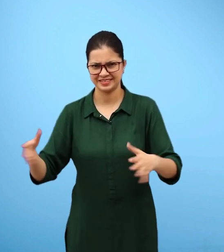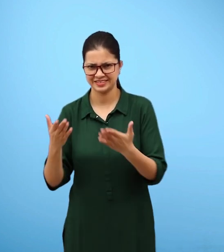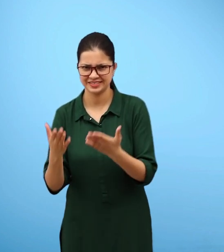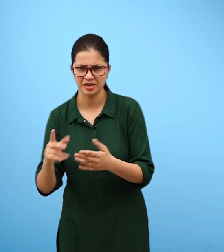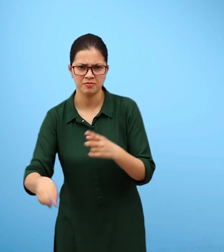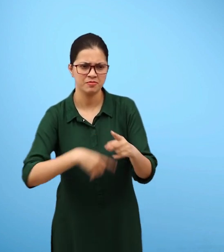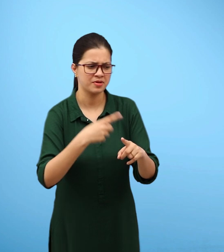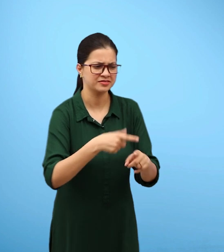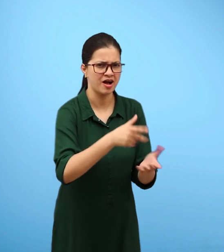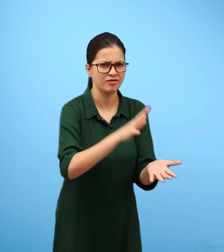in water and soil.